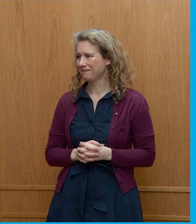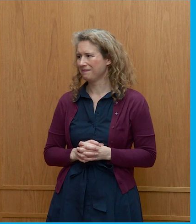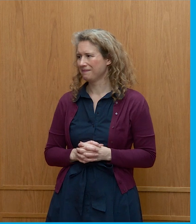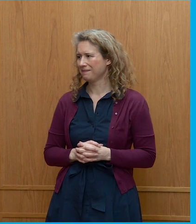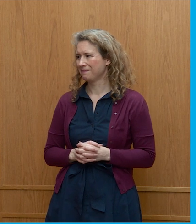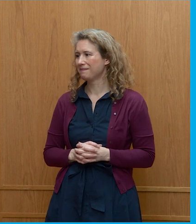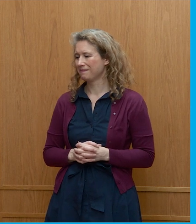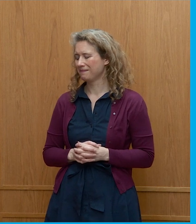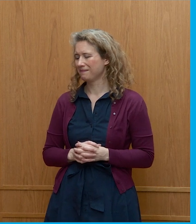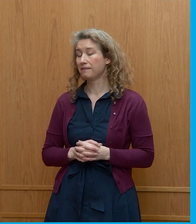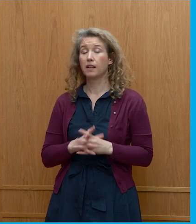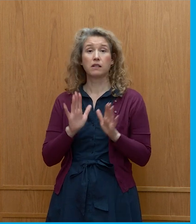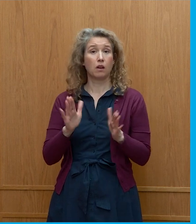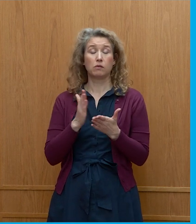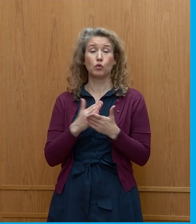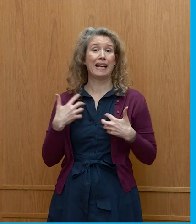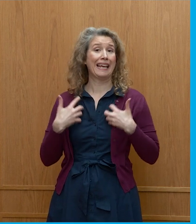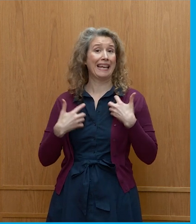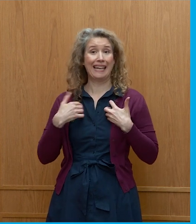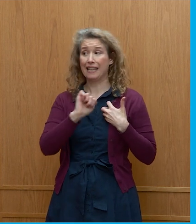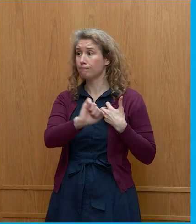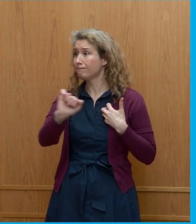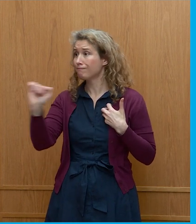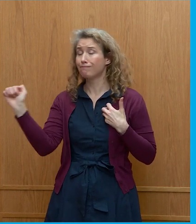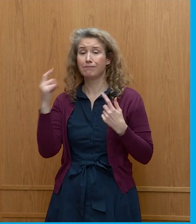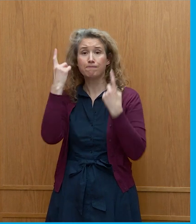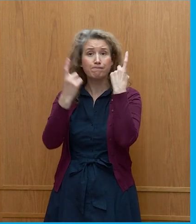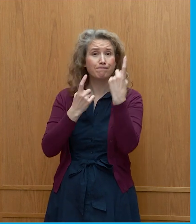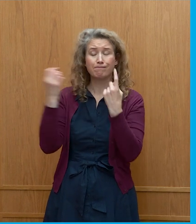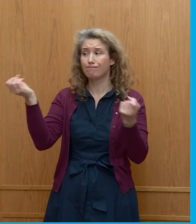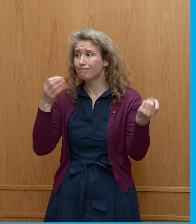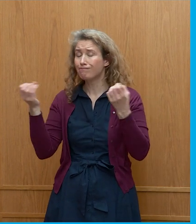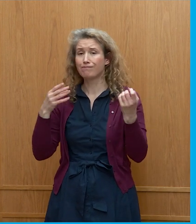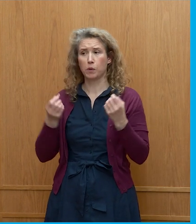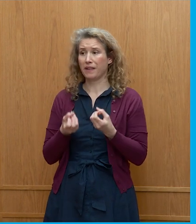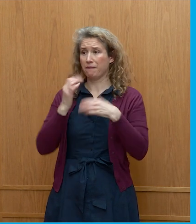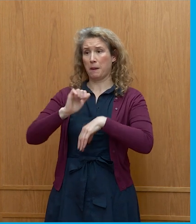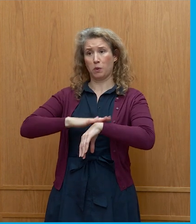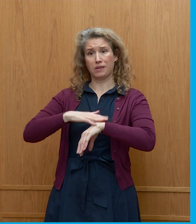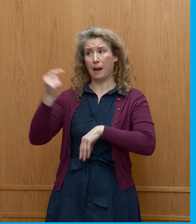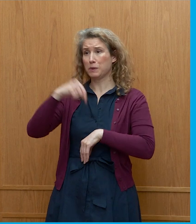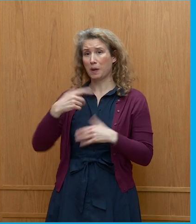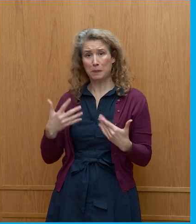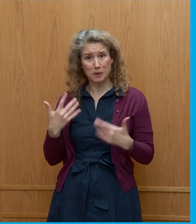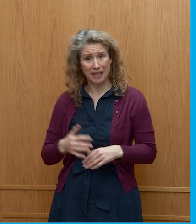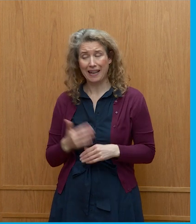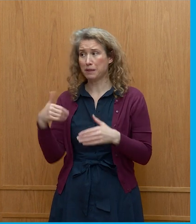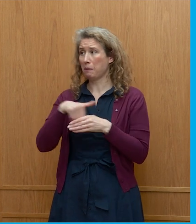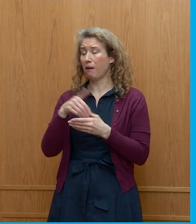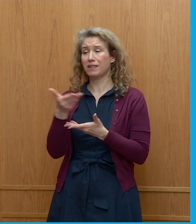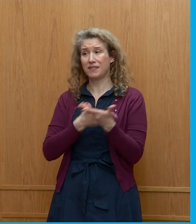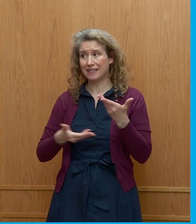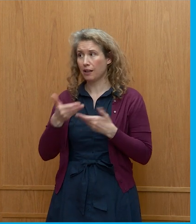So, as I said, really keen to get thoughts from all of you who've given up your time to come and be part of this discussion.